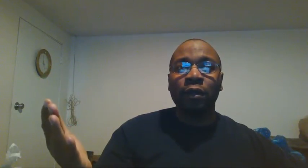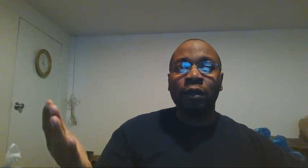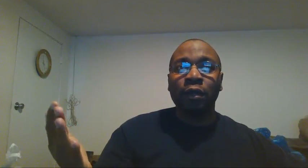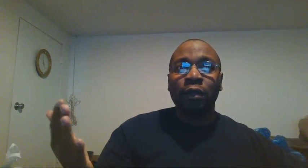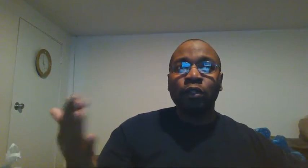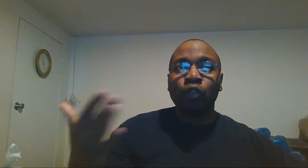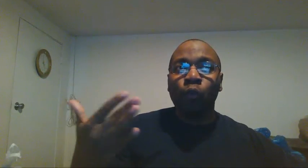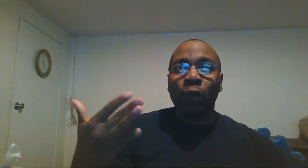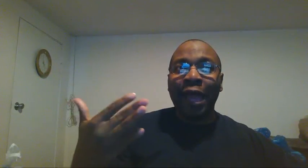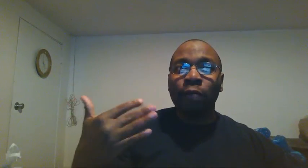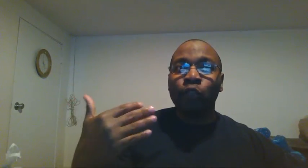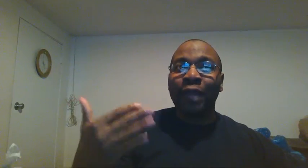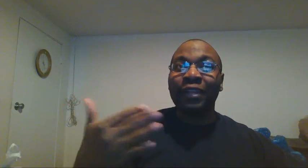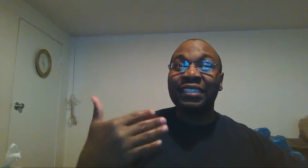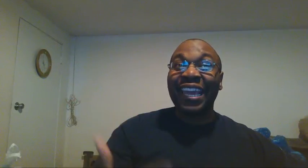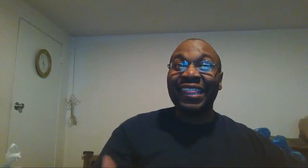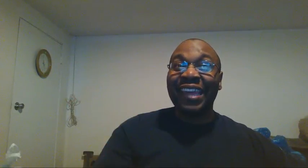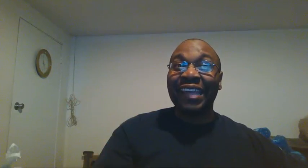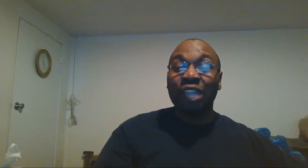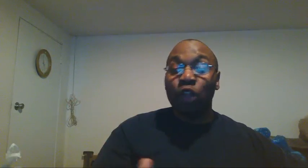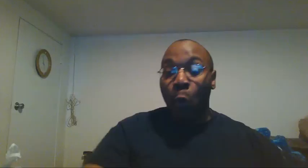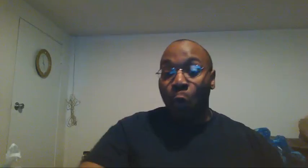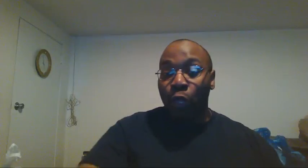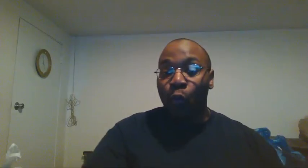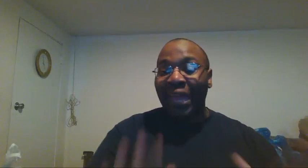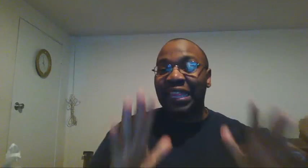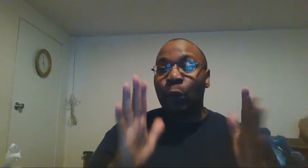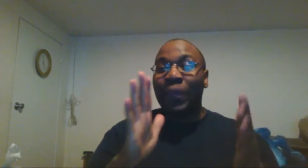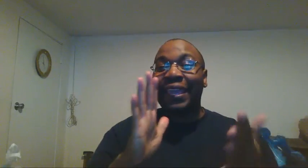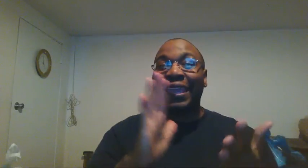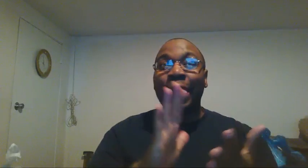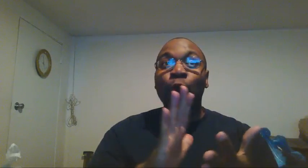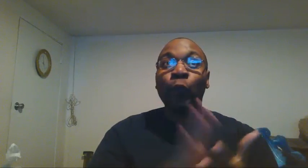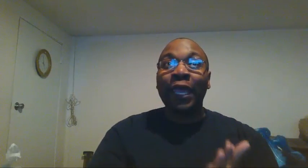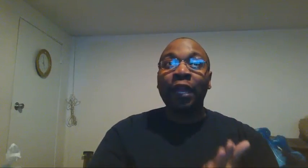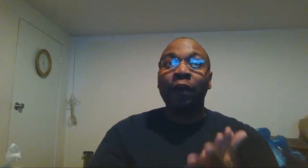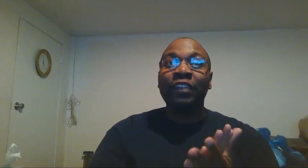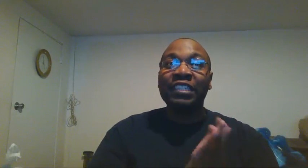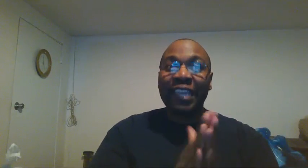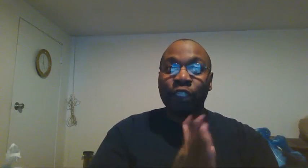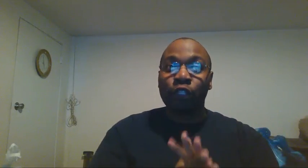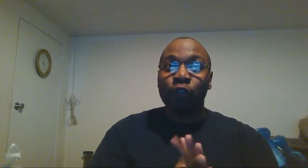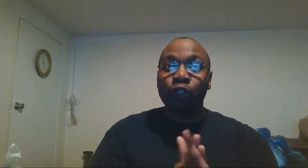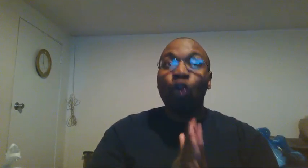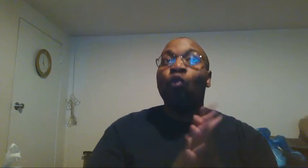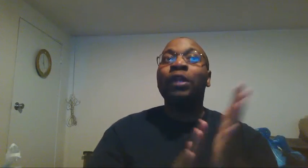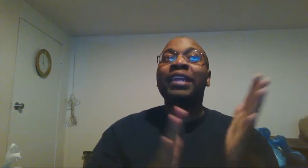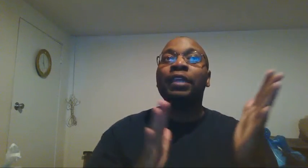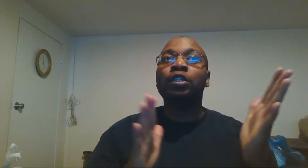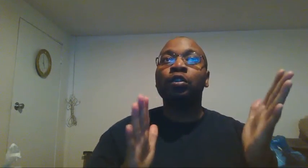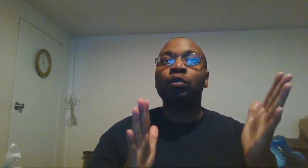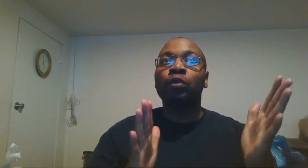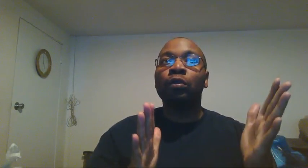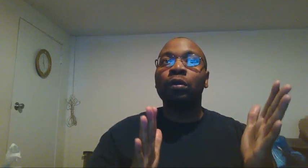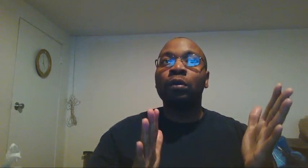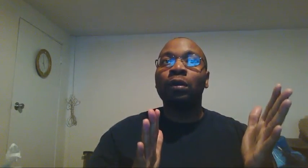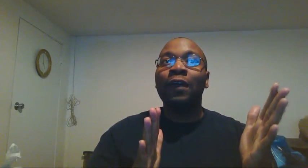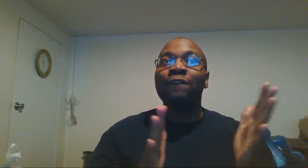so what i am trying to say that the only way that we can get rid of these issues we need to face